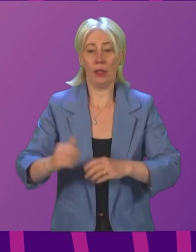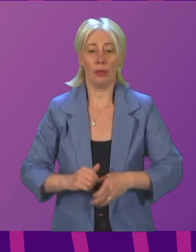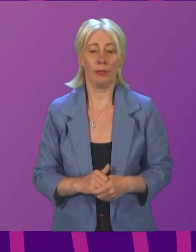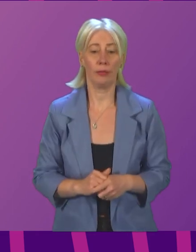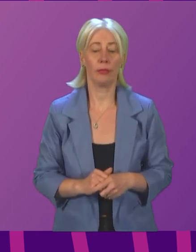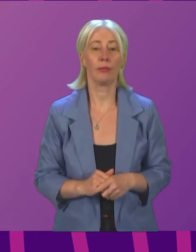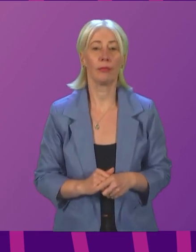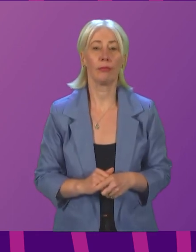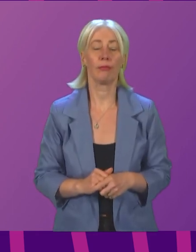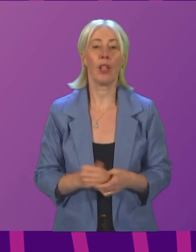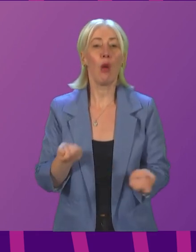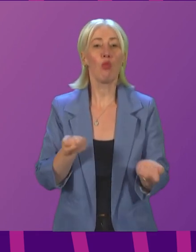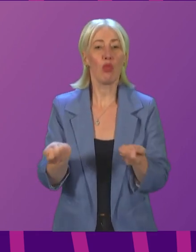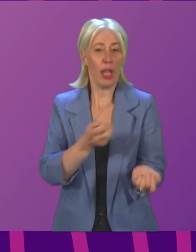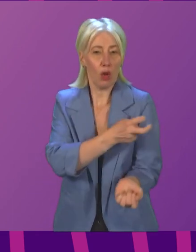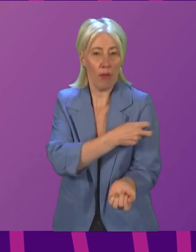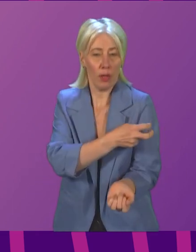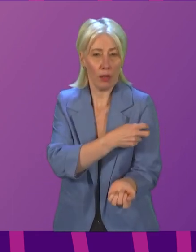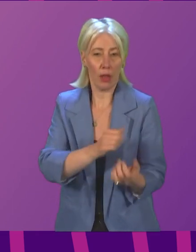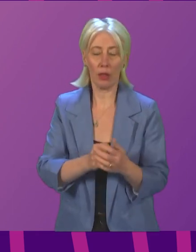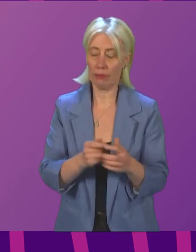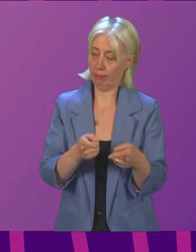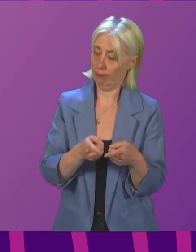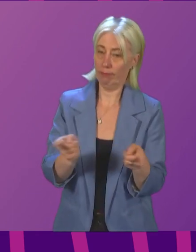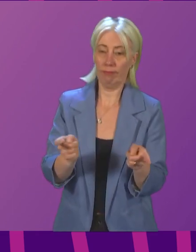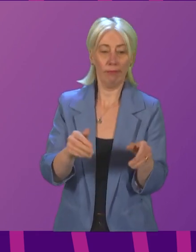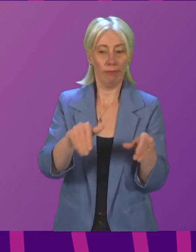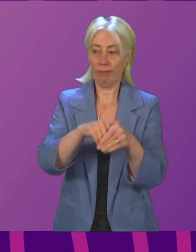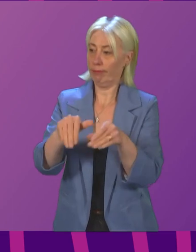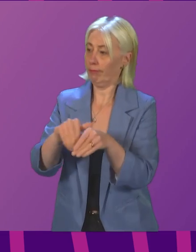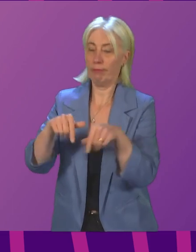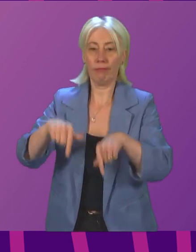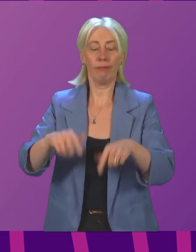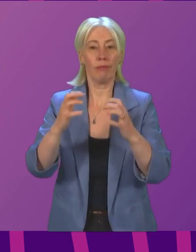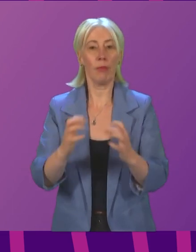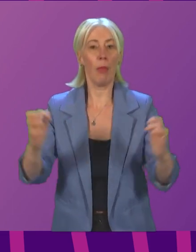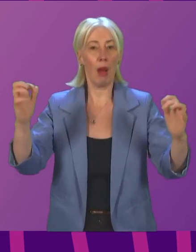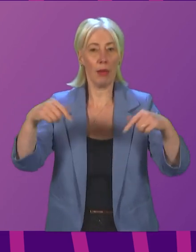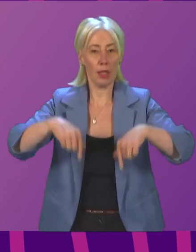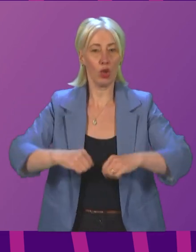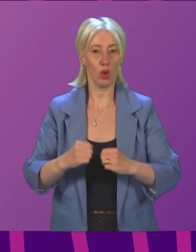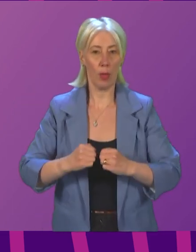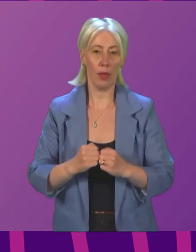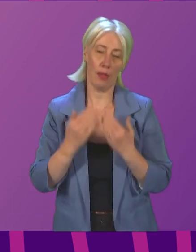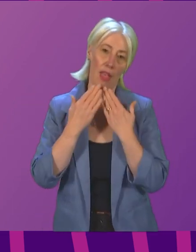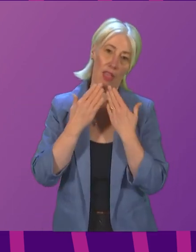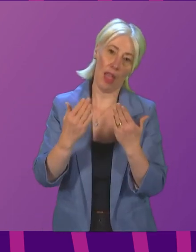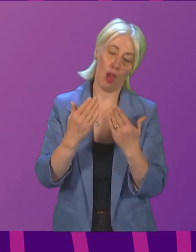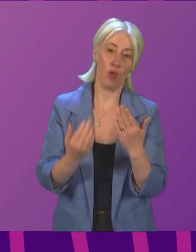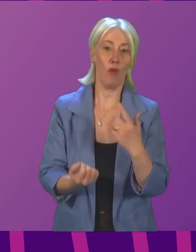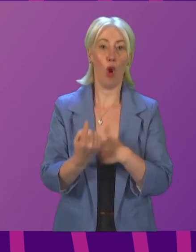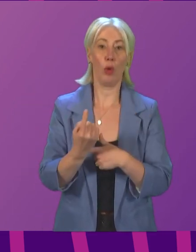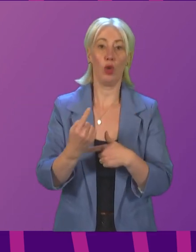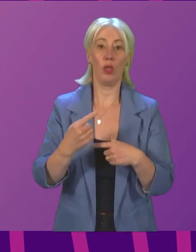Presiding officer, members of the Scottish Parliament, thank you for the opportunity to address you this afternoon.